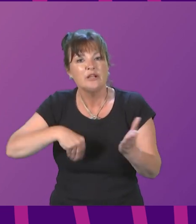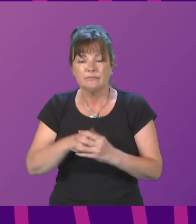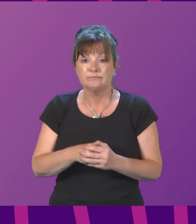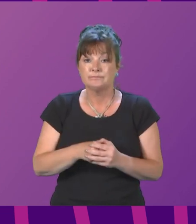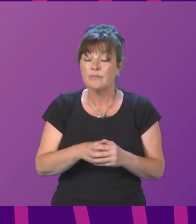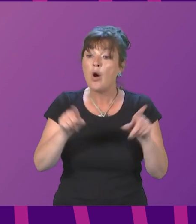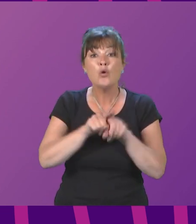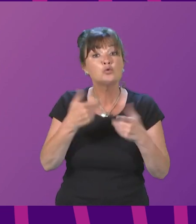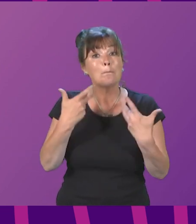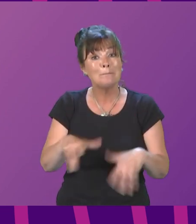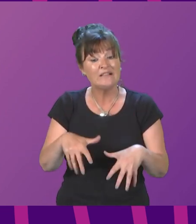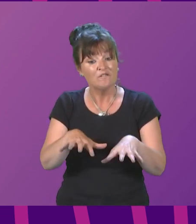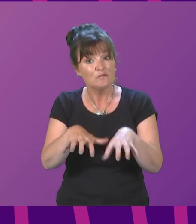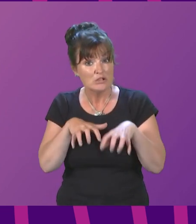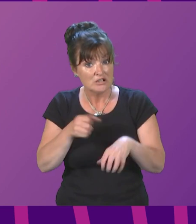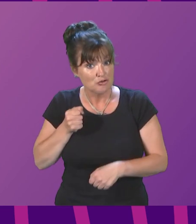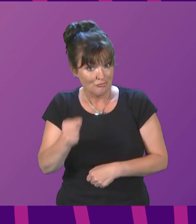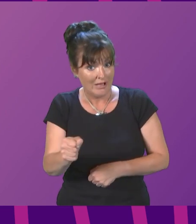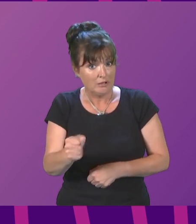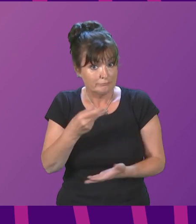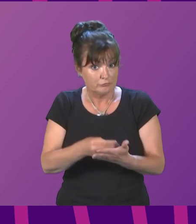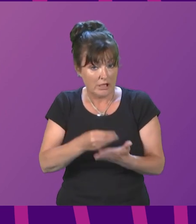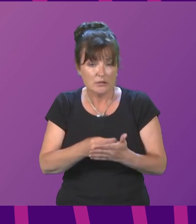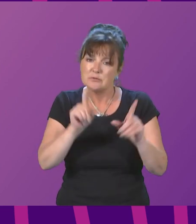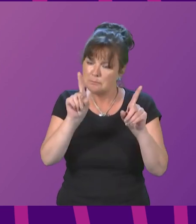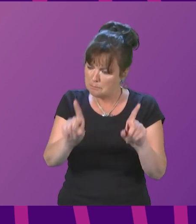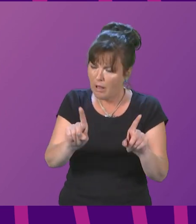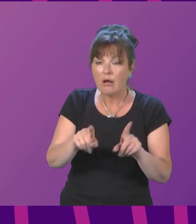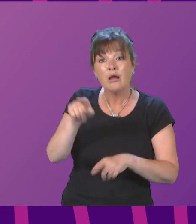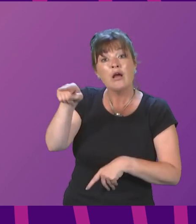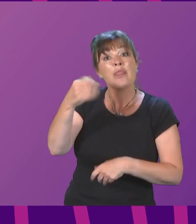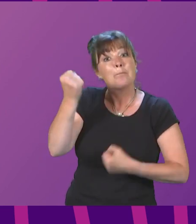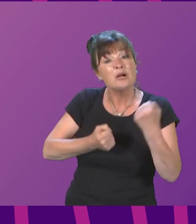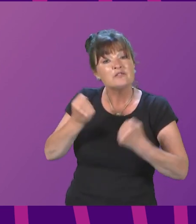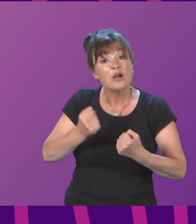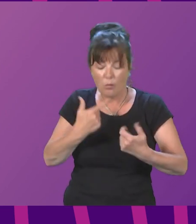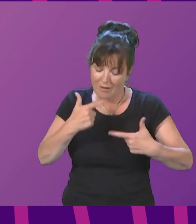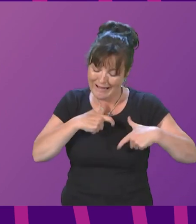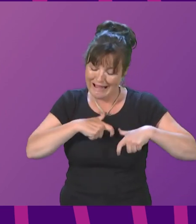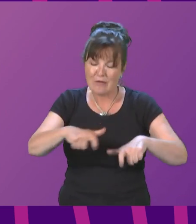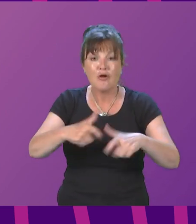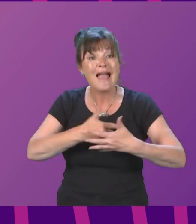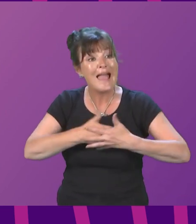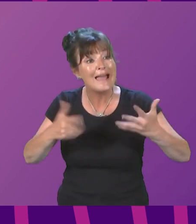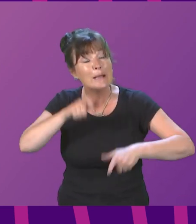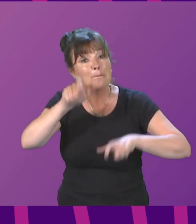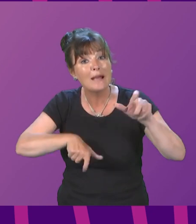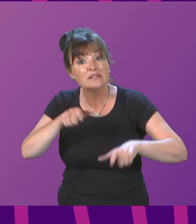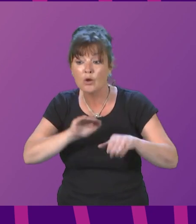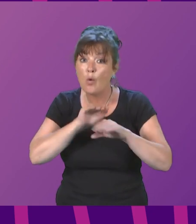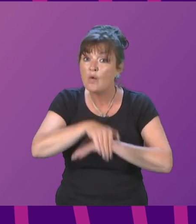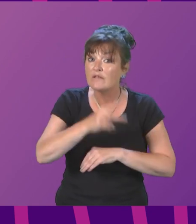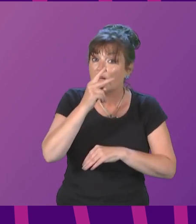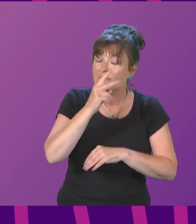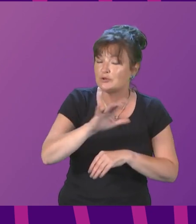fares, we will support bus services including the continued delivery of free bus travel for all those under 22 and over 60.